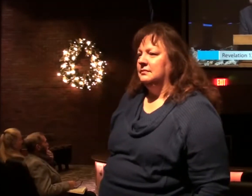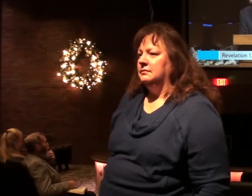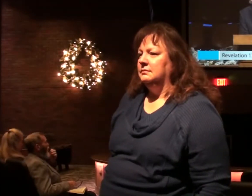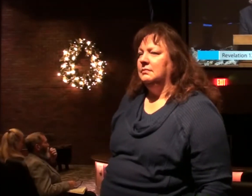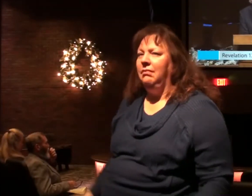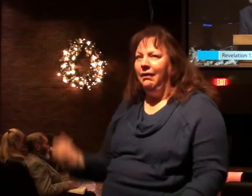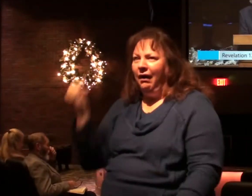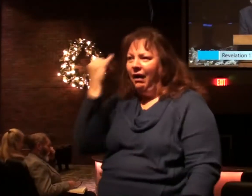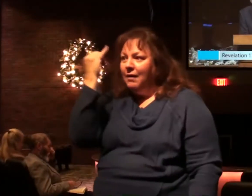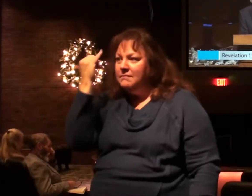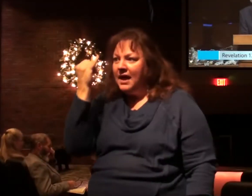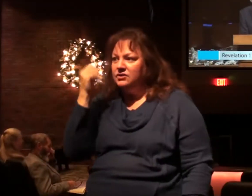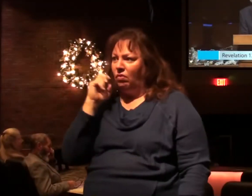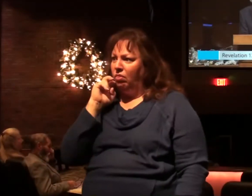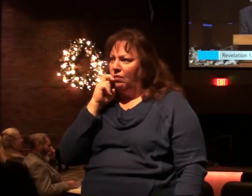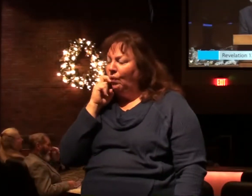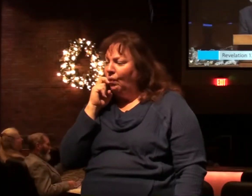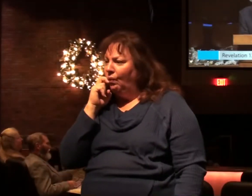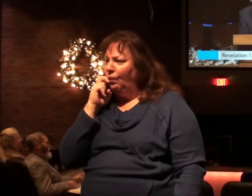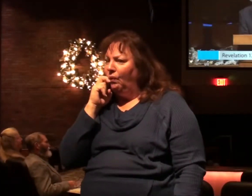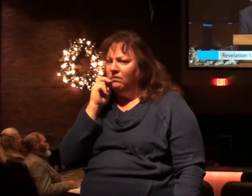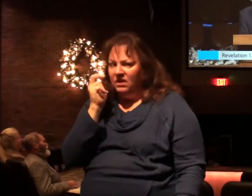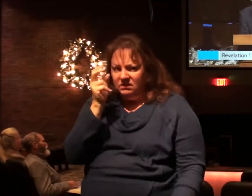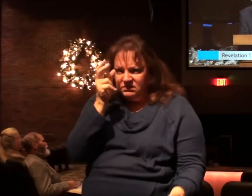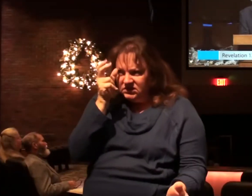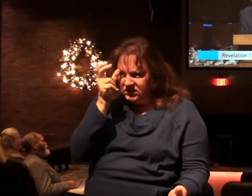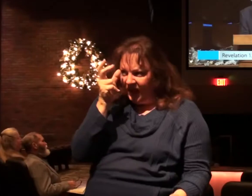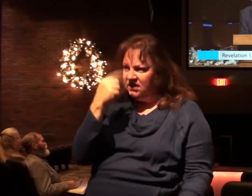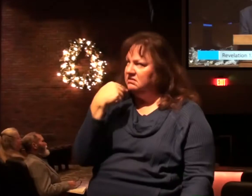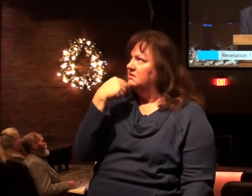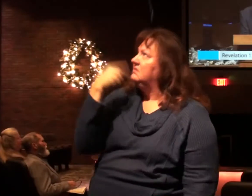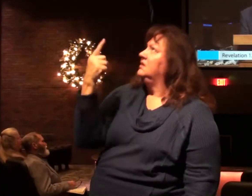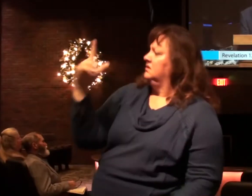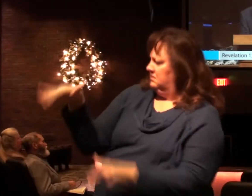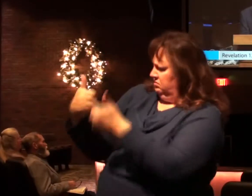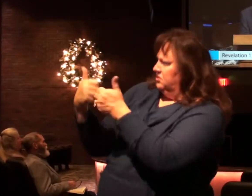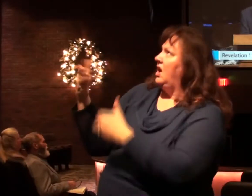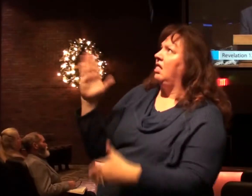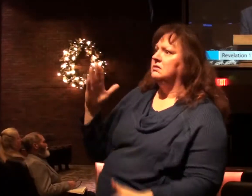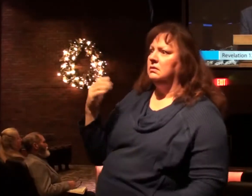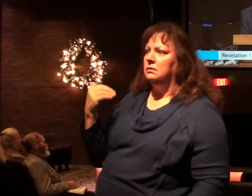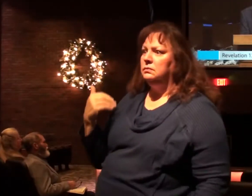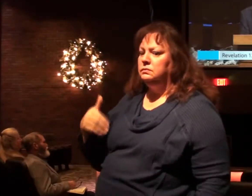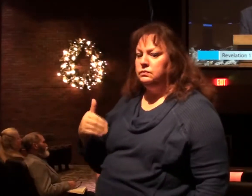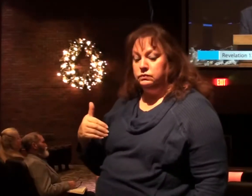Imagine the audacity of Satan to challenge God